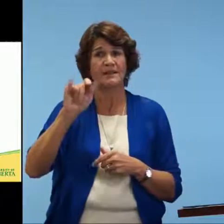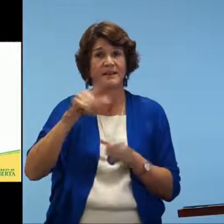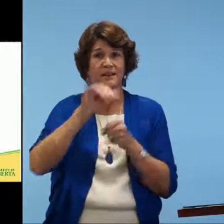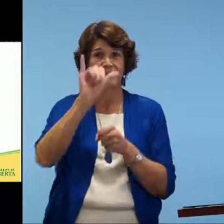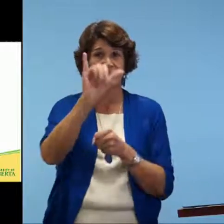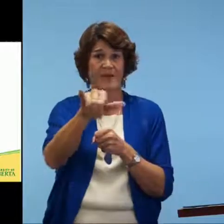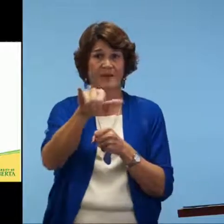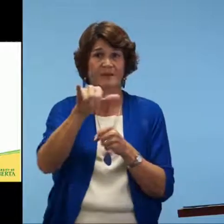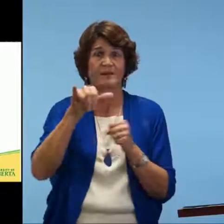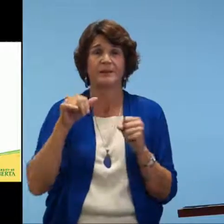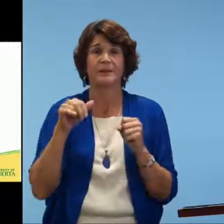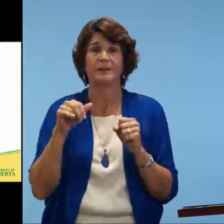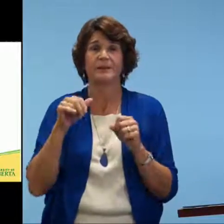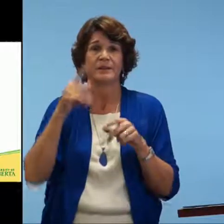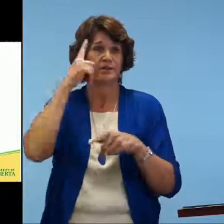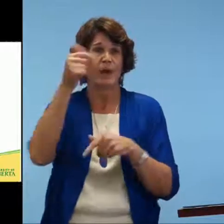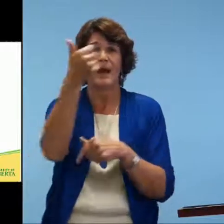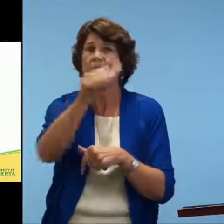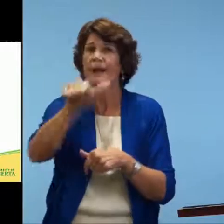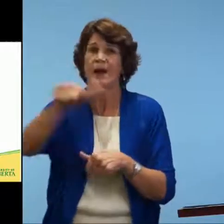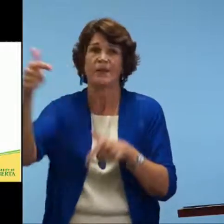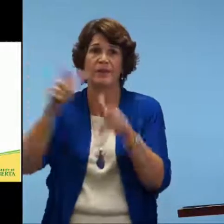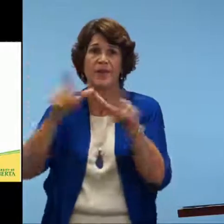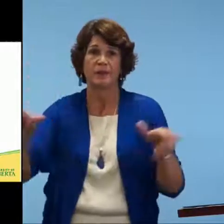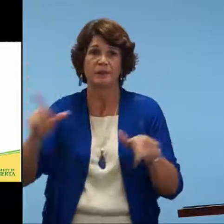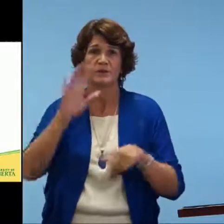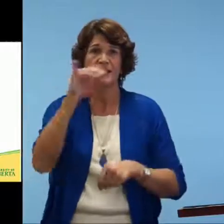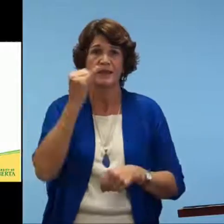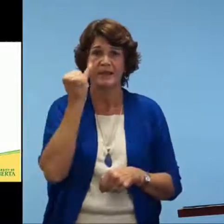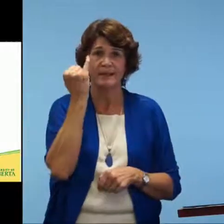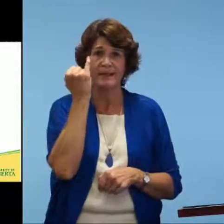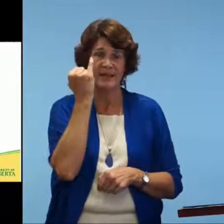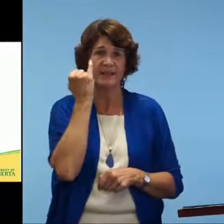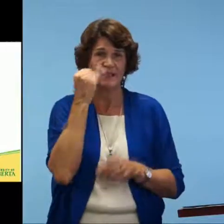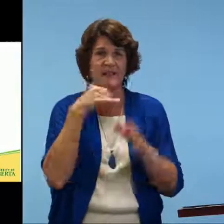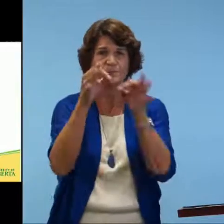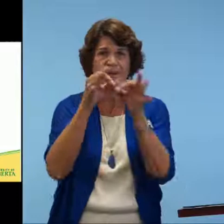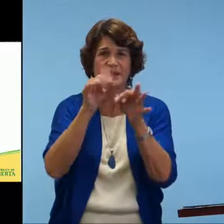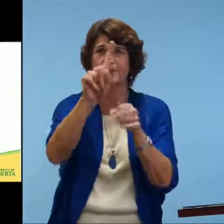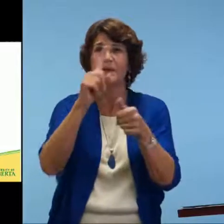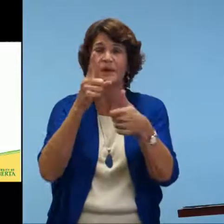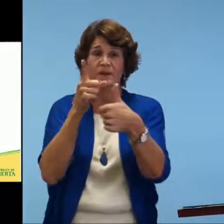And there's a lot of potential for this particular test to be used in any other language.